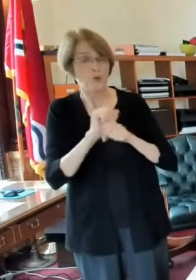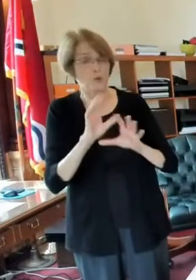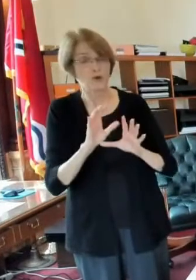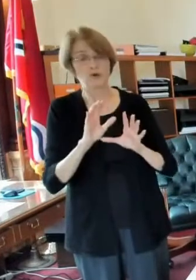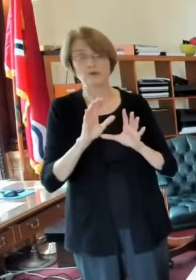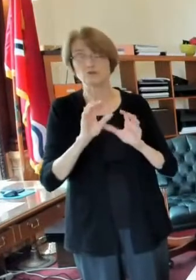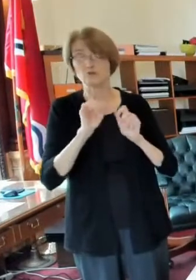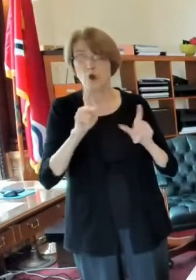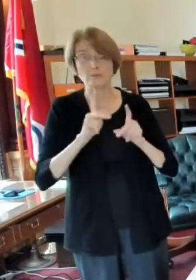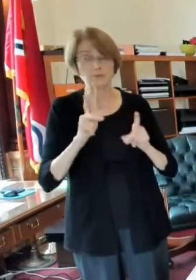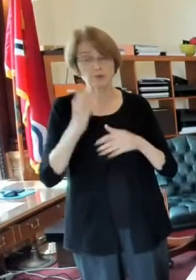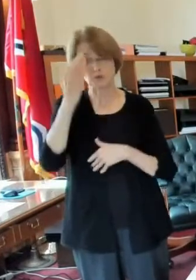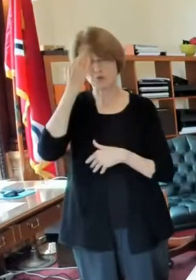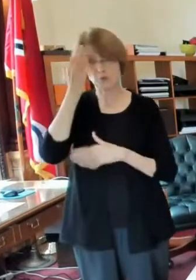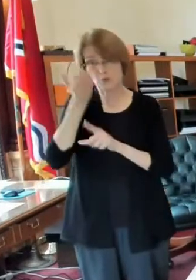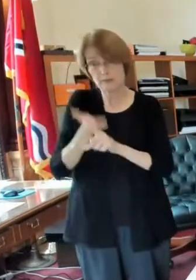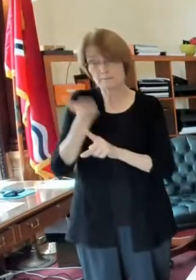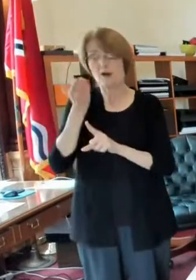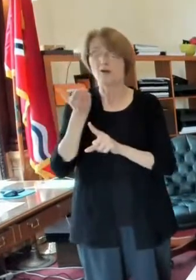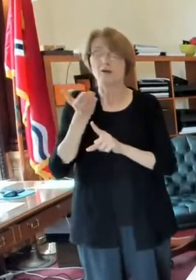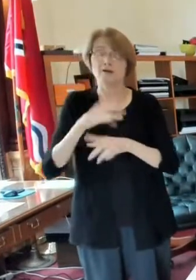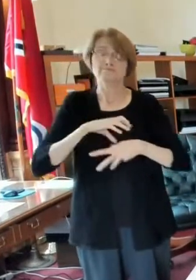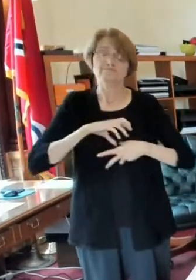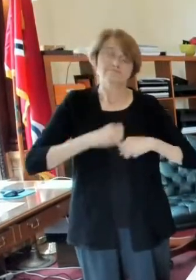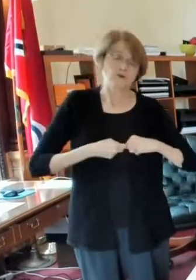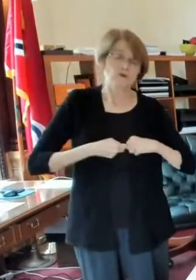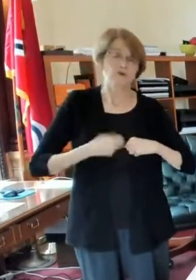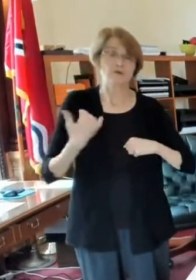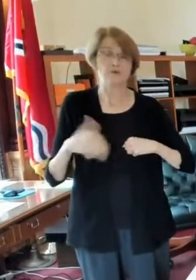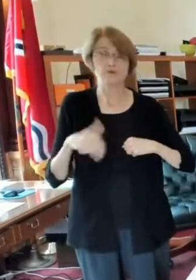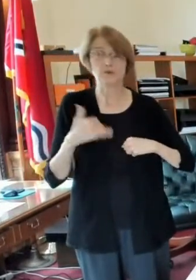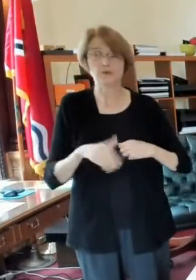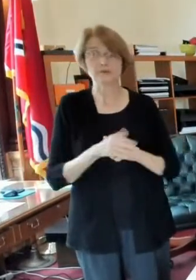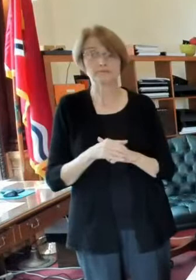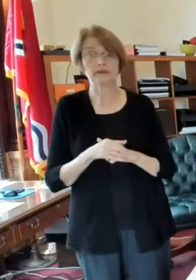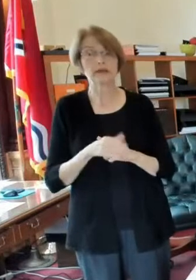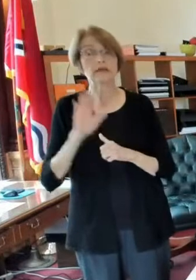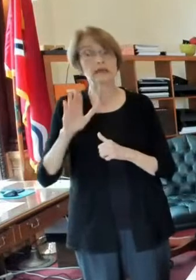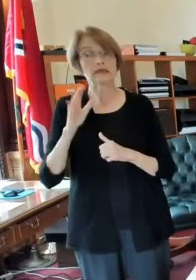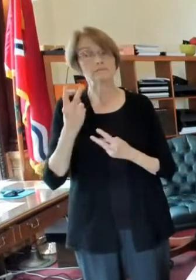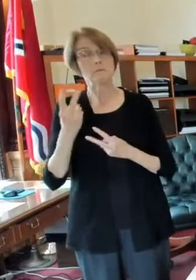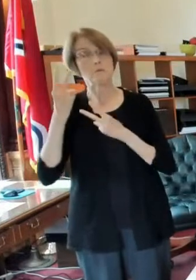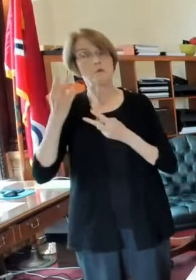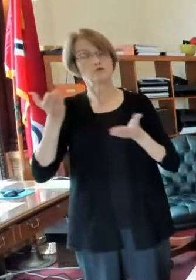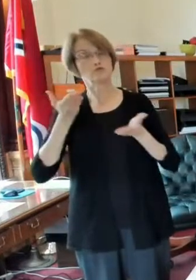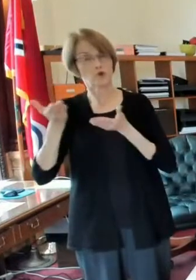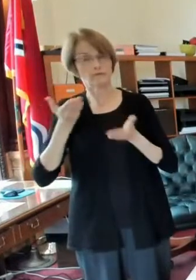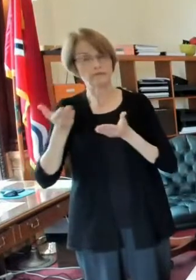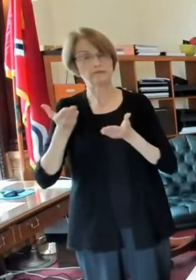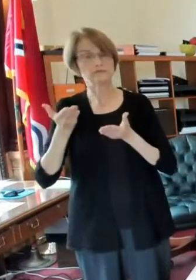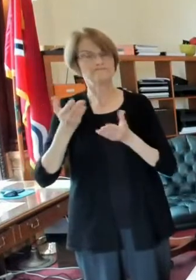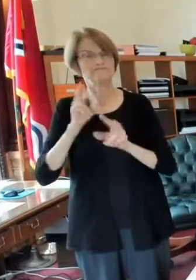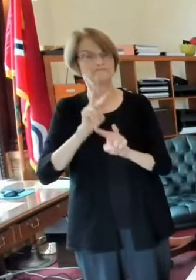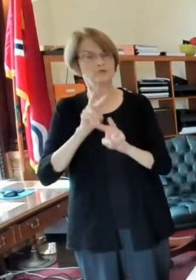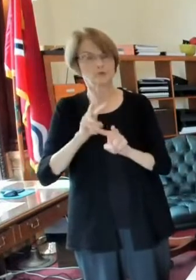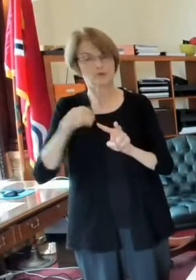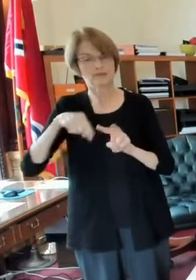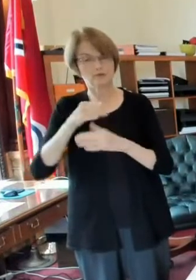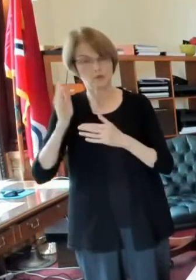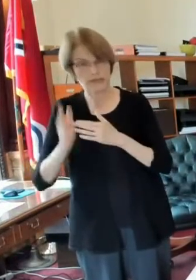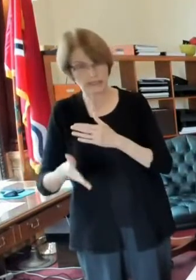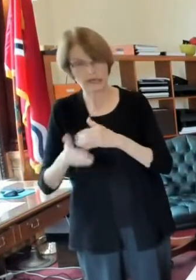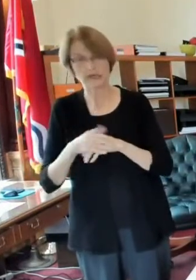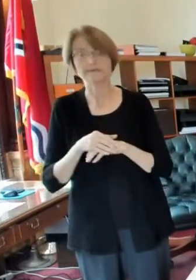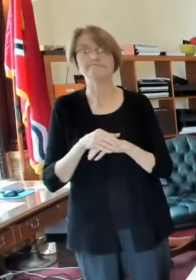about this um his the service for him is this weekend visitation and a memorial